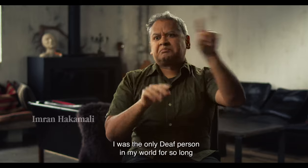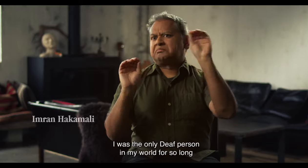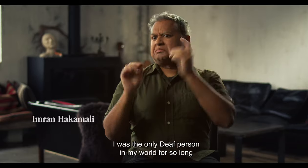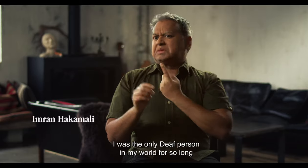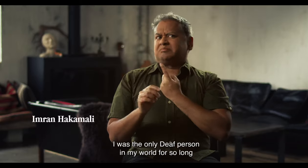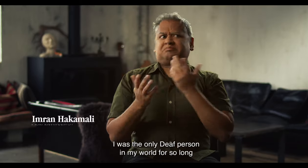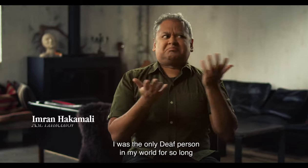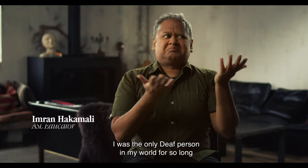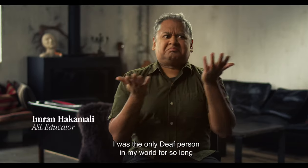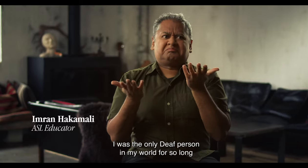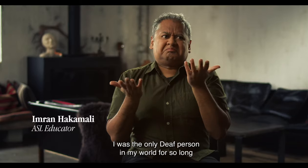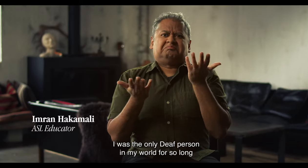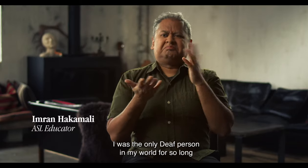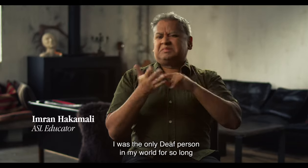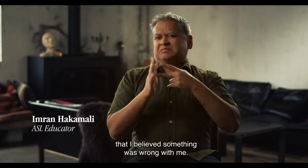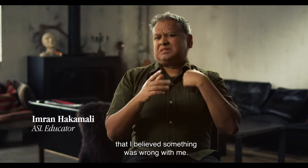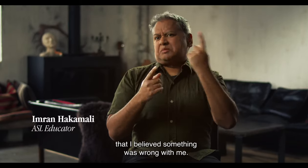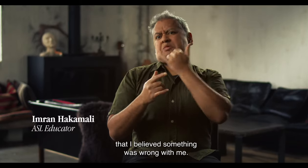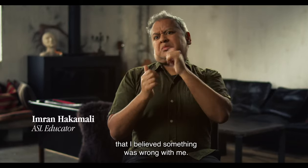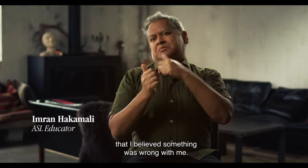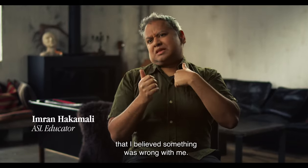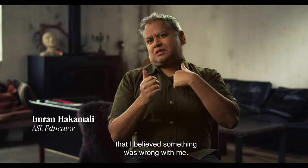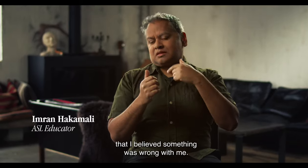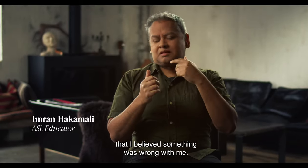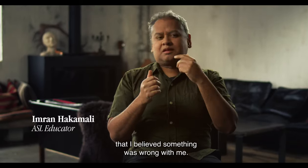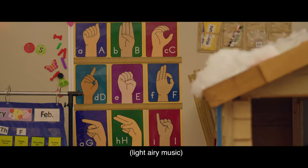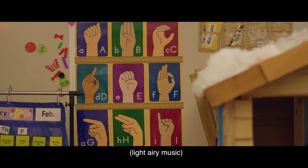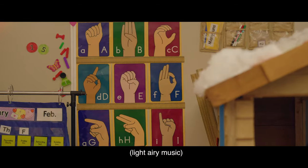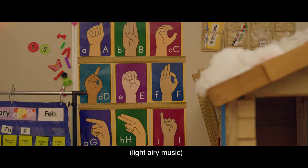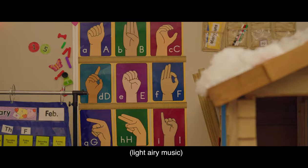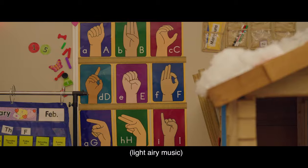I was the only deaf person in my world for so long that I believed something was wrong